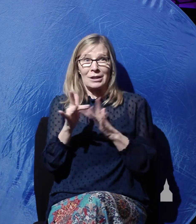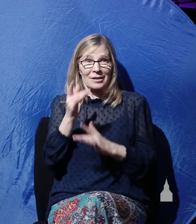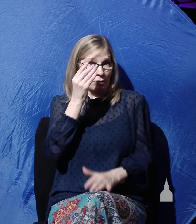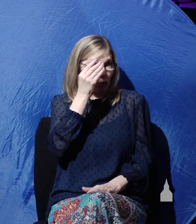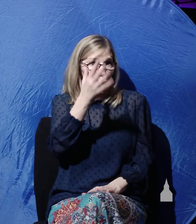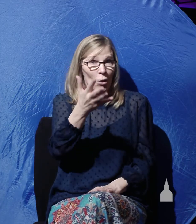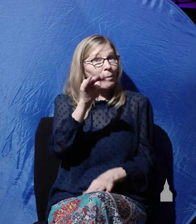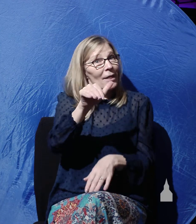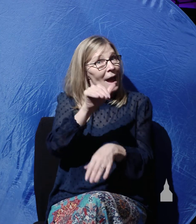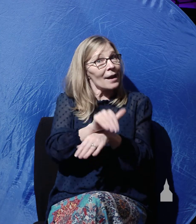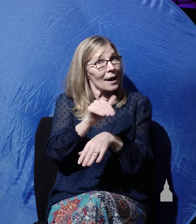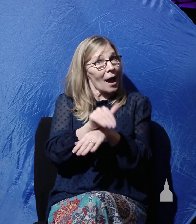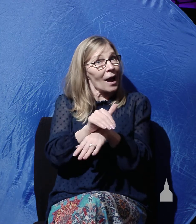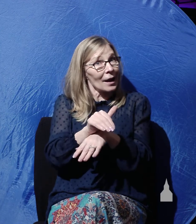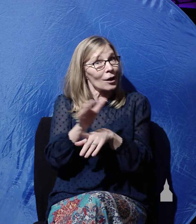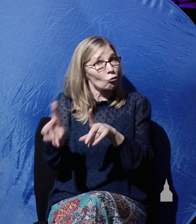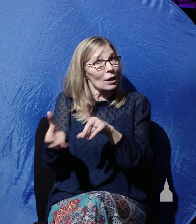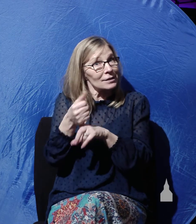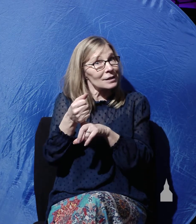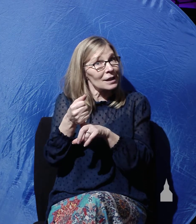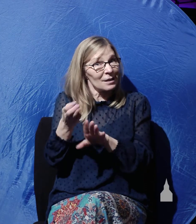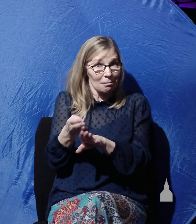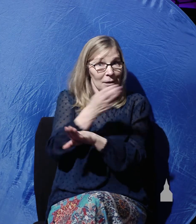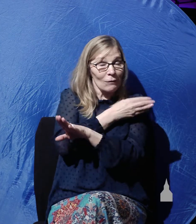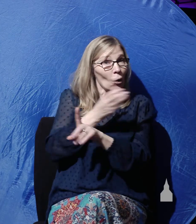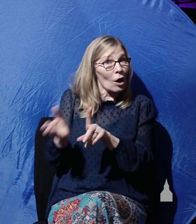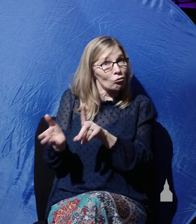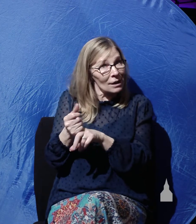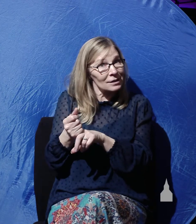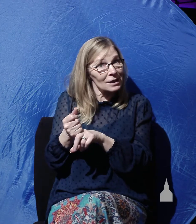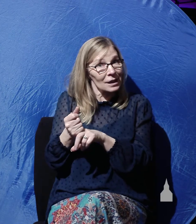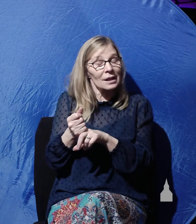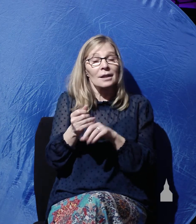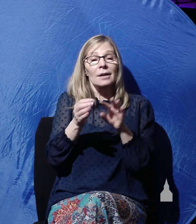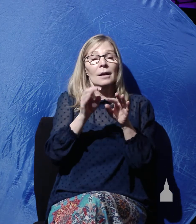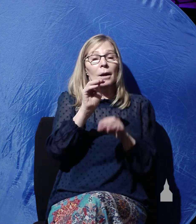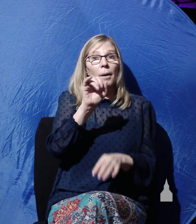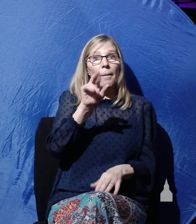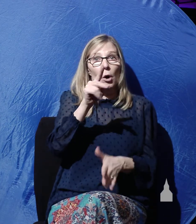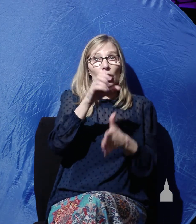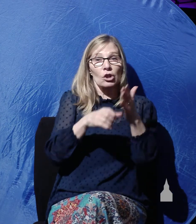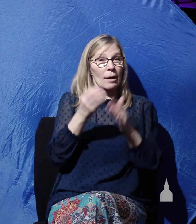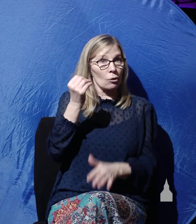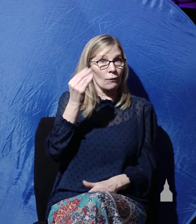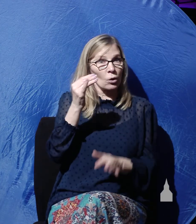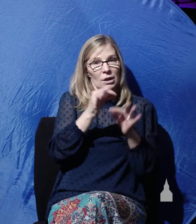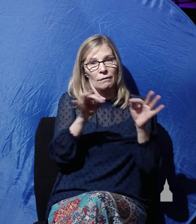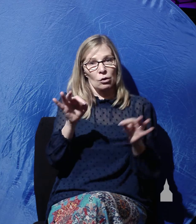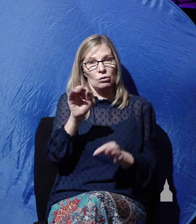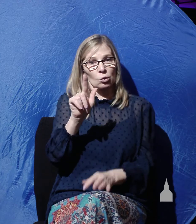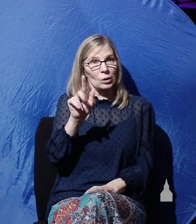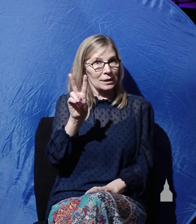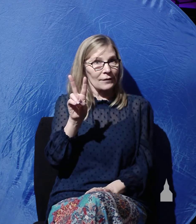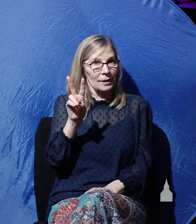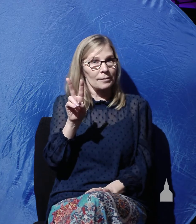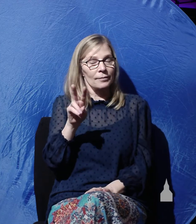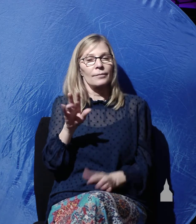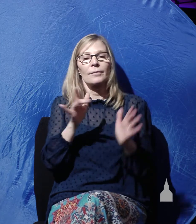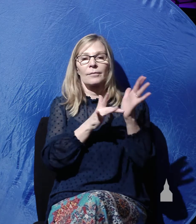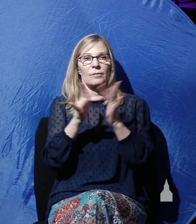on the night that he was arrested, just before being arrested. We read these words in Mark 14, starting in verse 27. And Jesus said